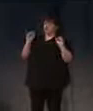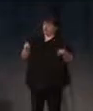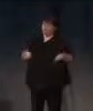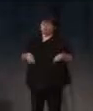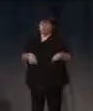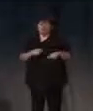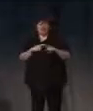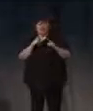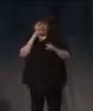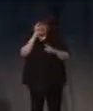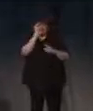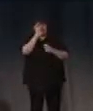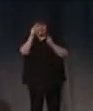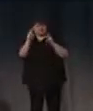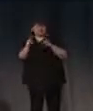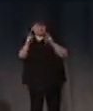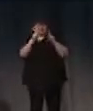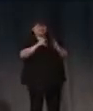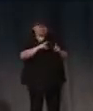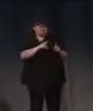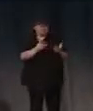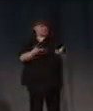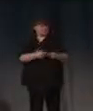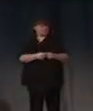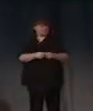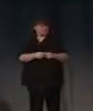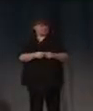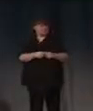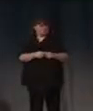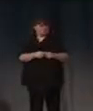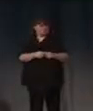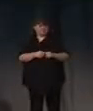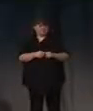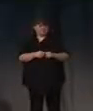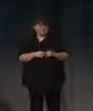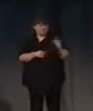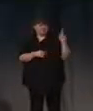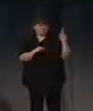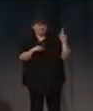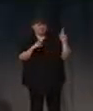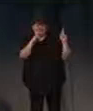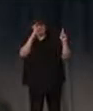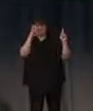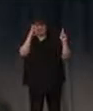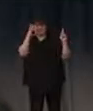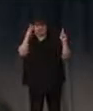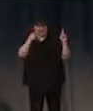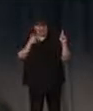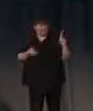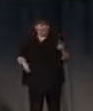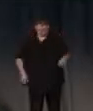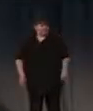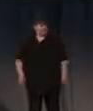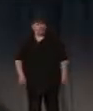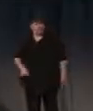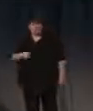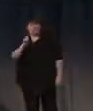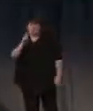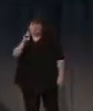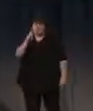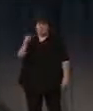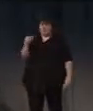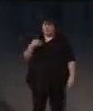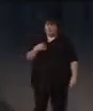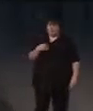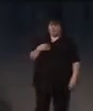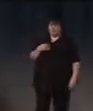interesting analogy relative to this incredible thing. No, what I could say, I mean, one of the things we